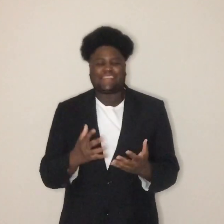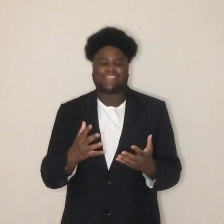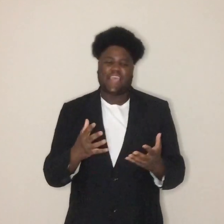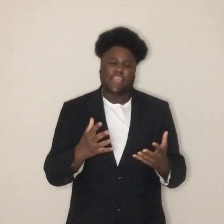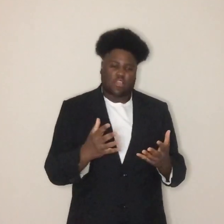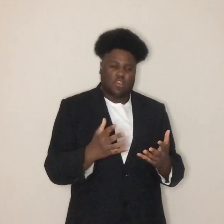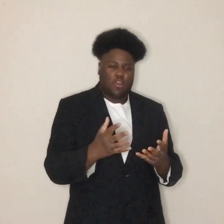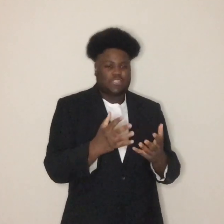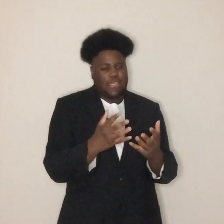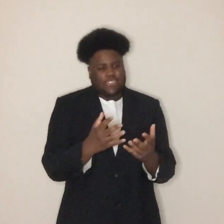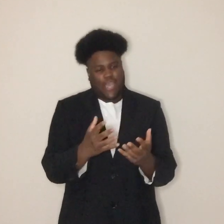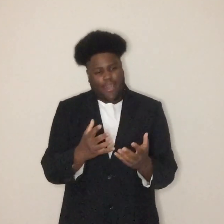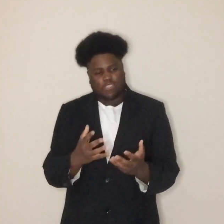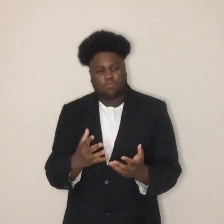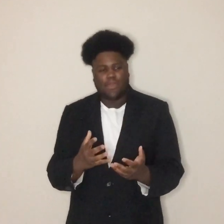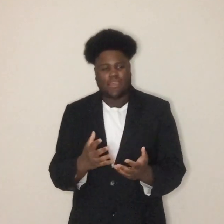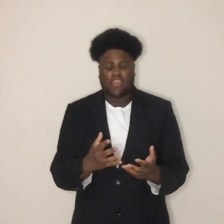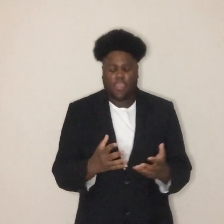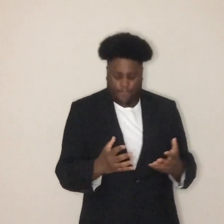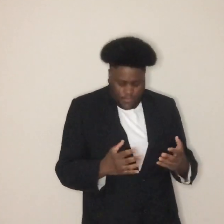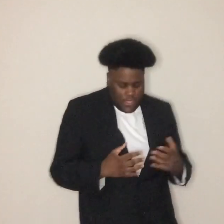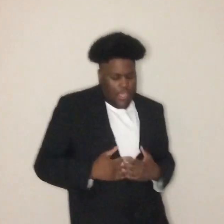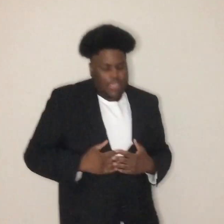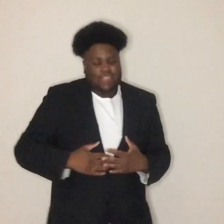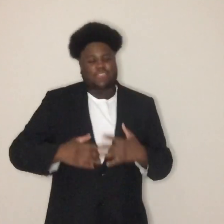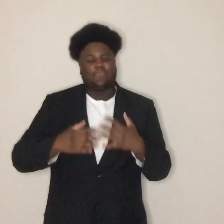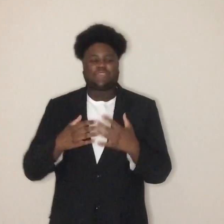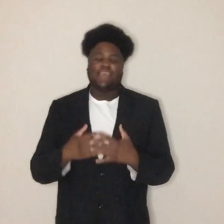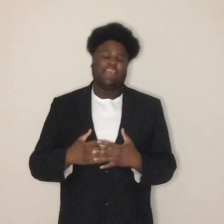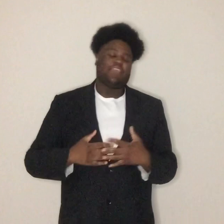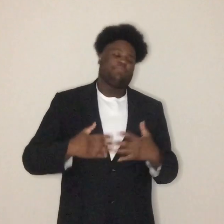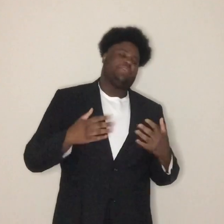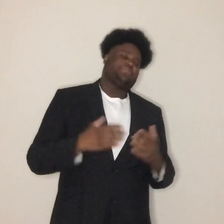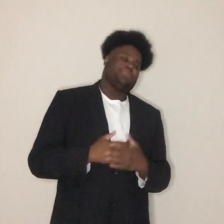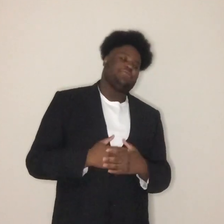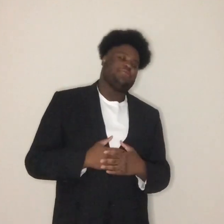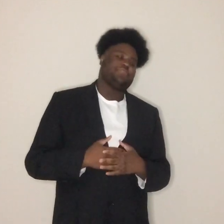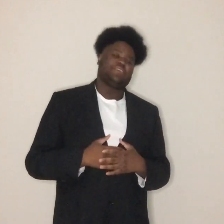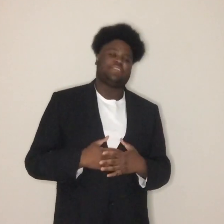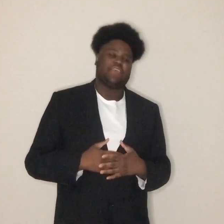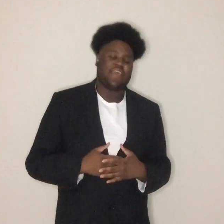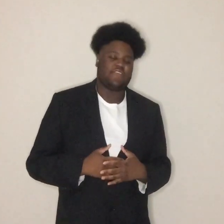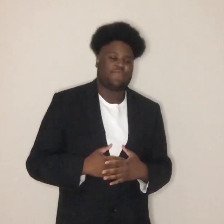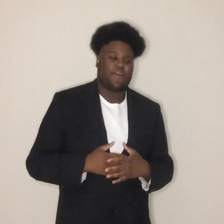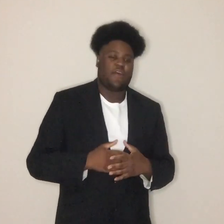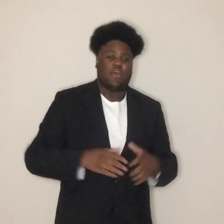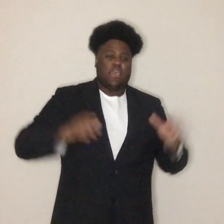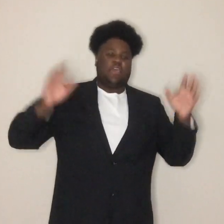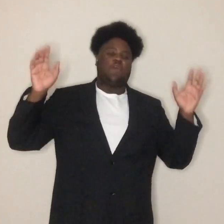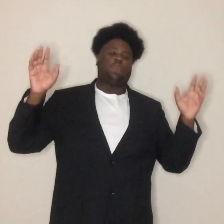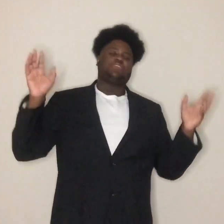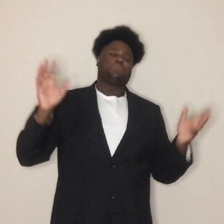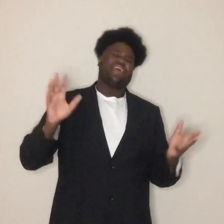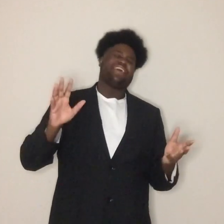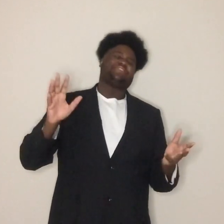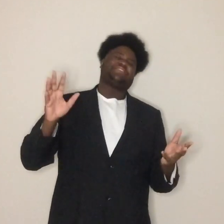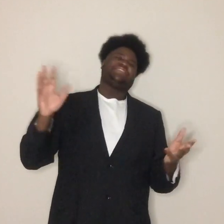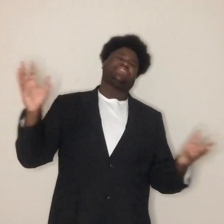that tingle Child's play So take me to the dance floor And we'll twist the